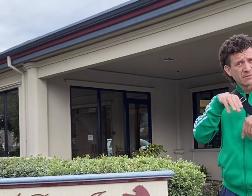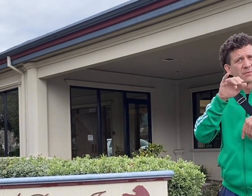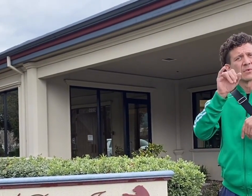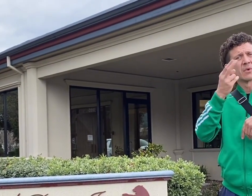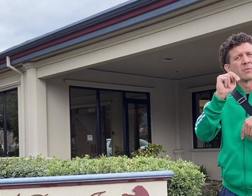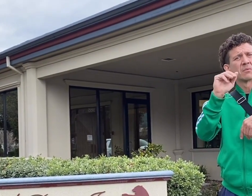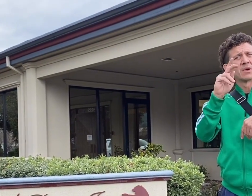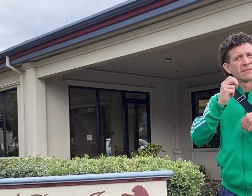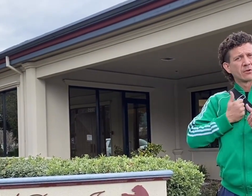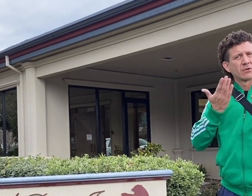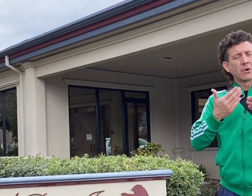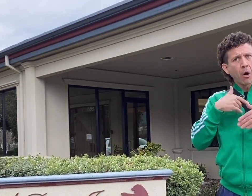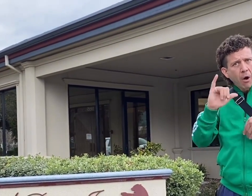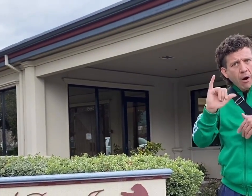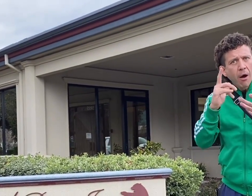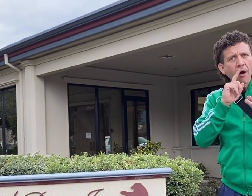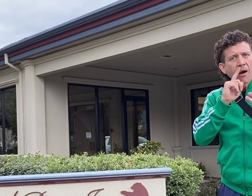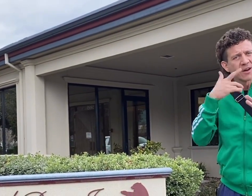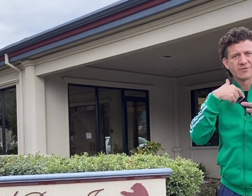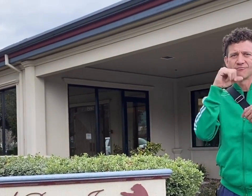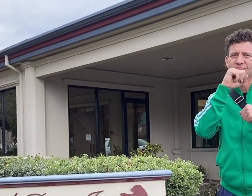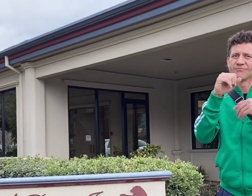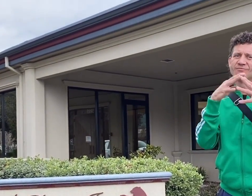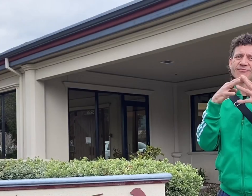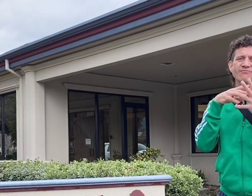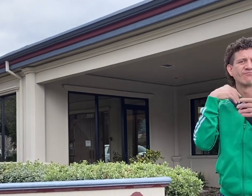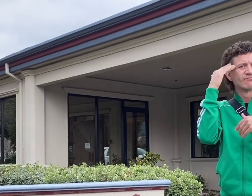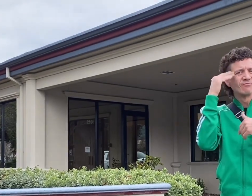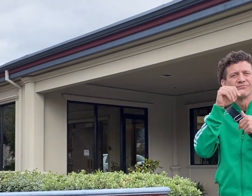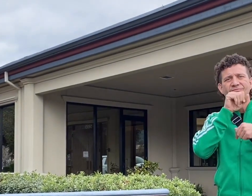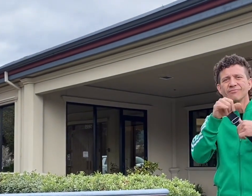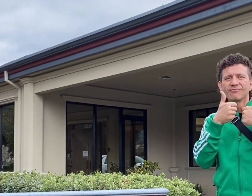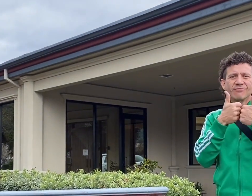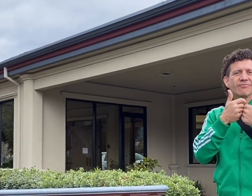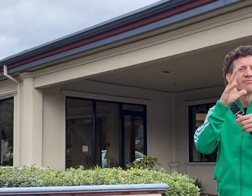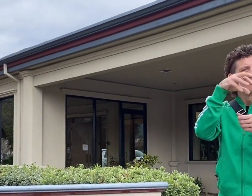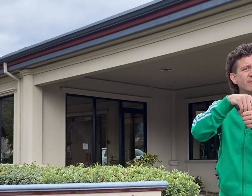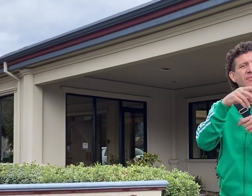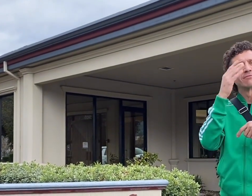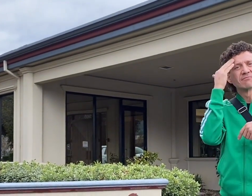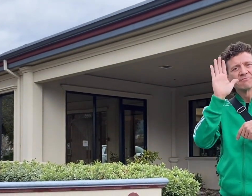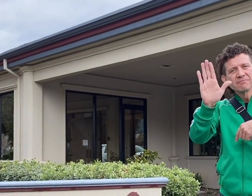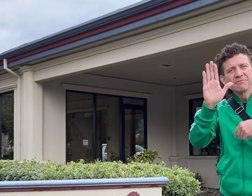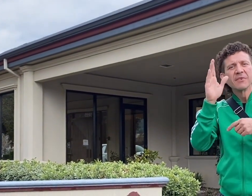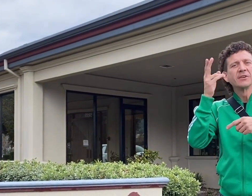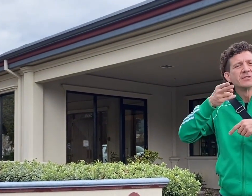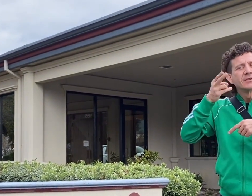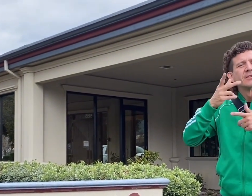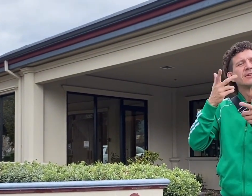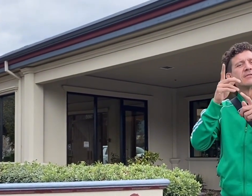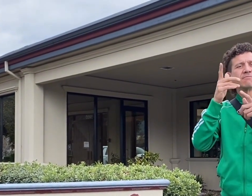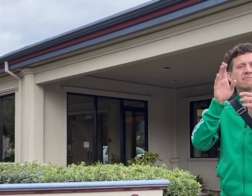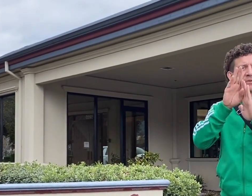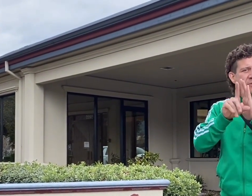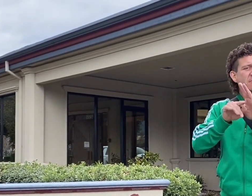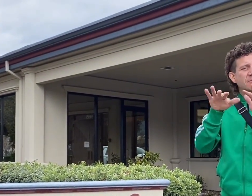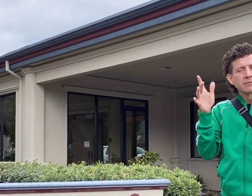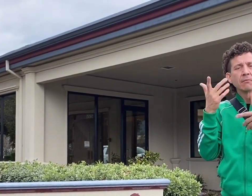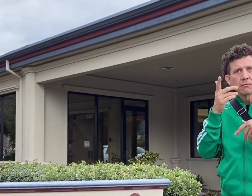the game and the history, left me completely in awe. Turns out, John owns about 40%